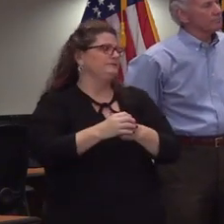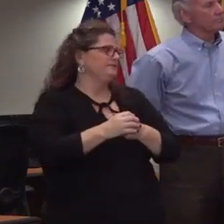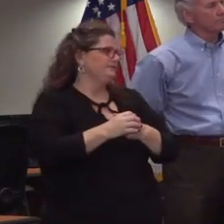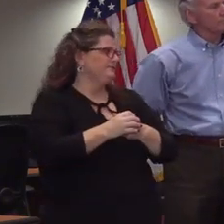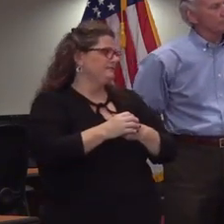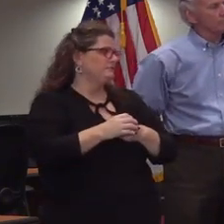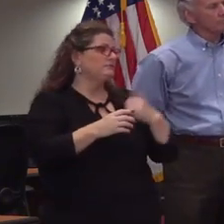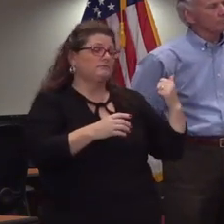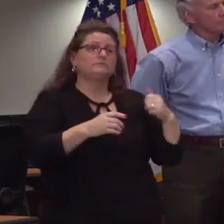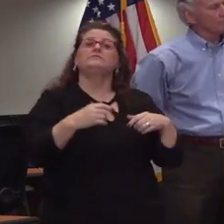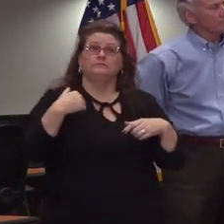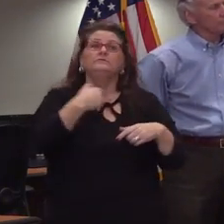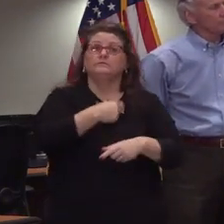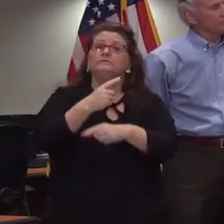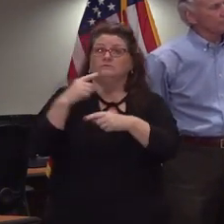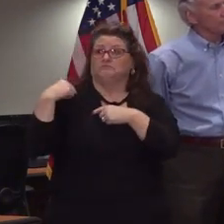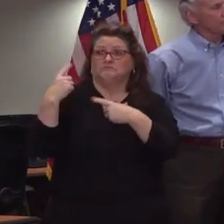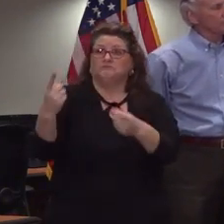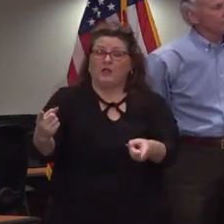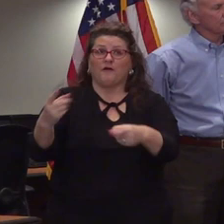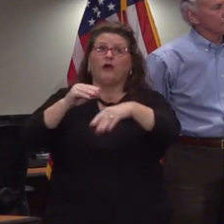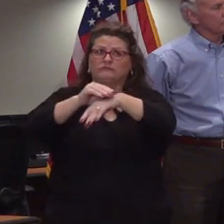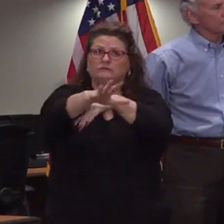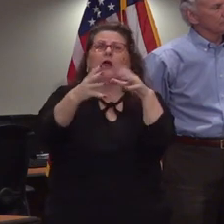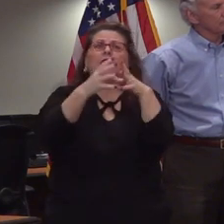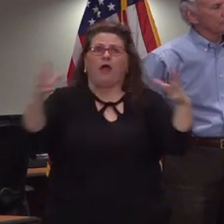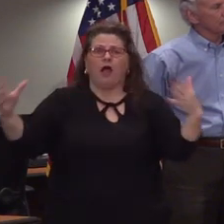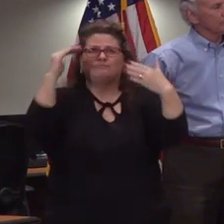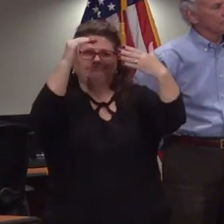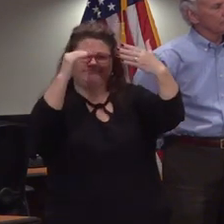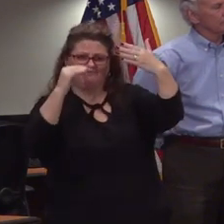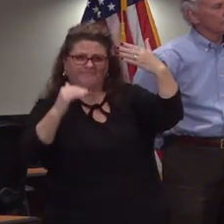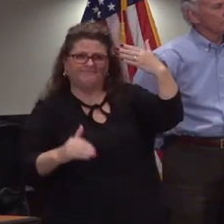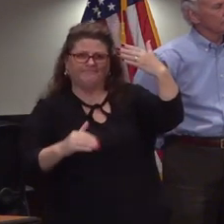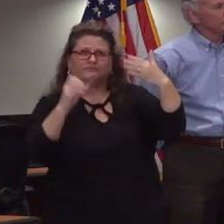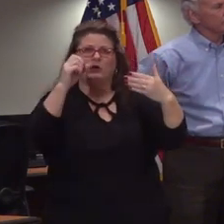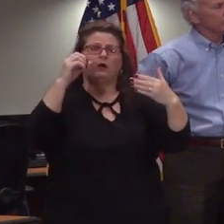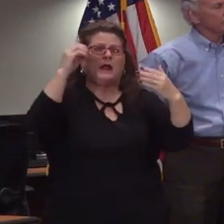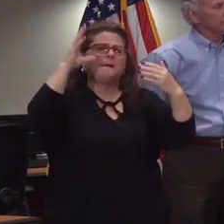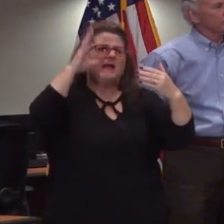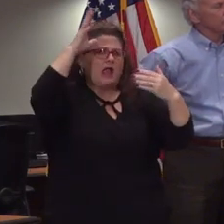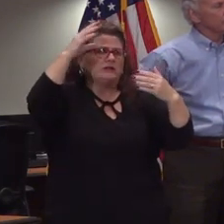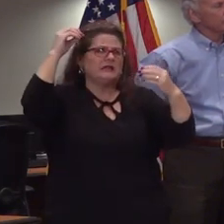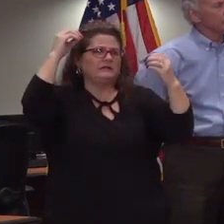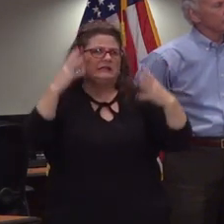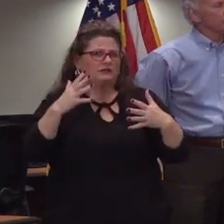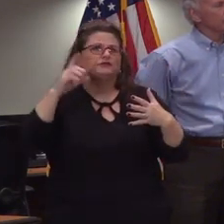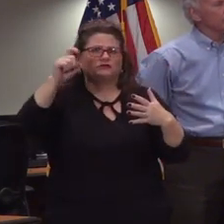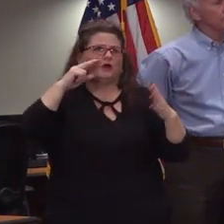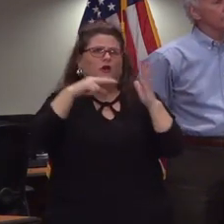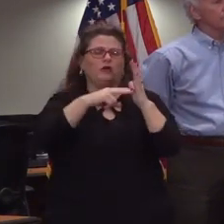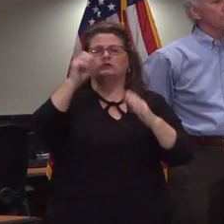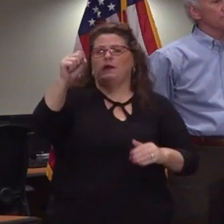uh quite a bit of guidance and all of that is on our website if any parent or teacher needs to go and look at it but all of that is on our website at